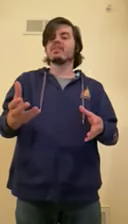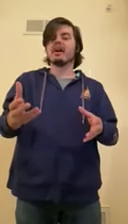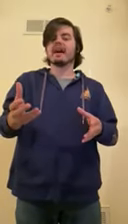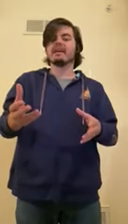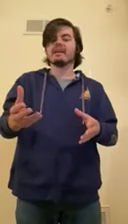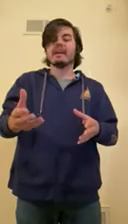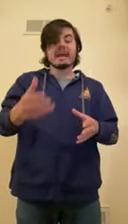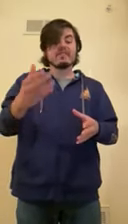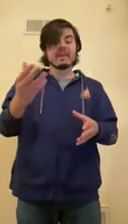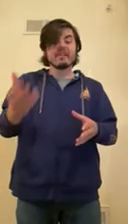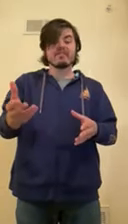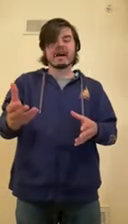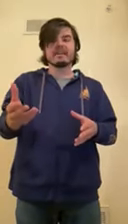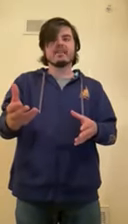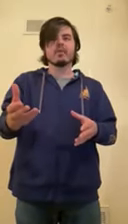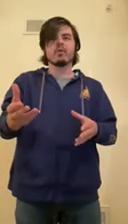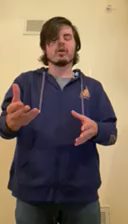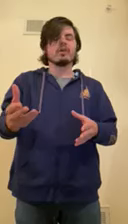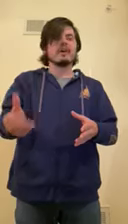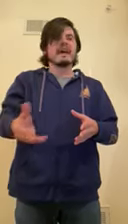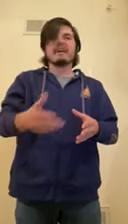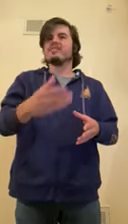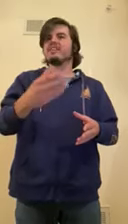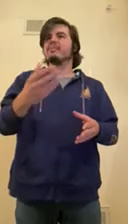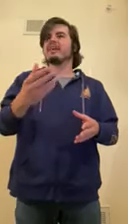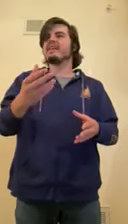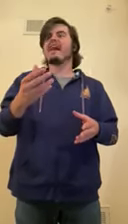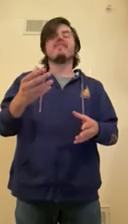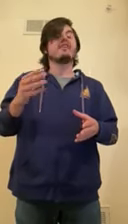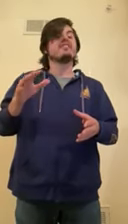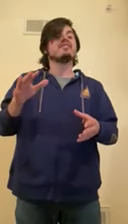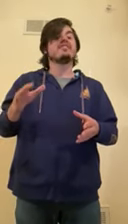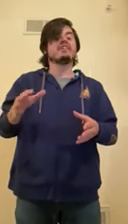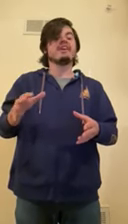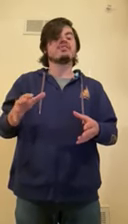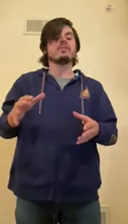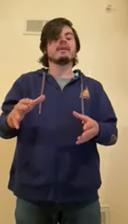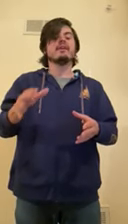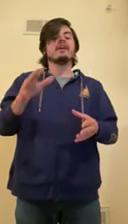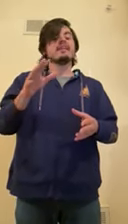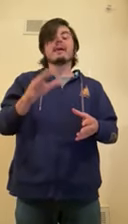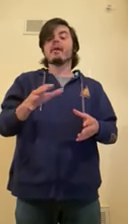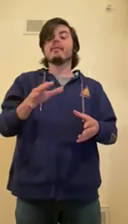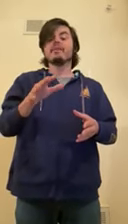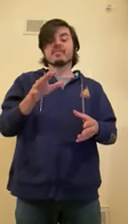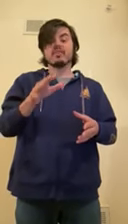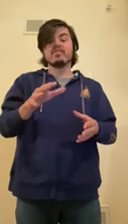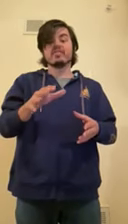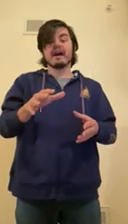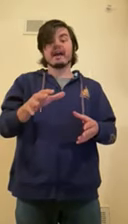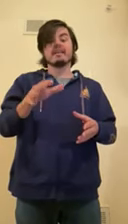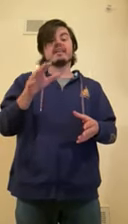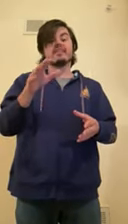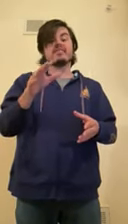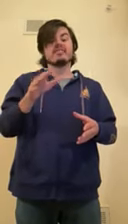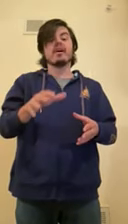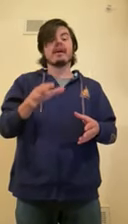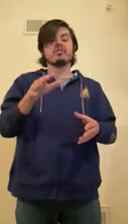online, and if you can't find it or they seem like they've had a very sketchy history, that probably is a good sign this is not a